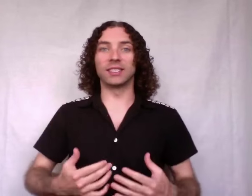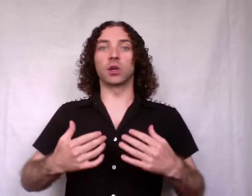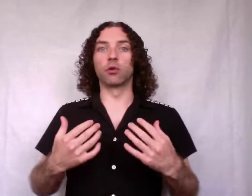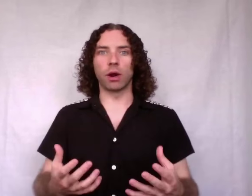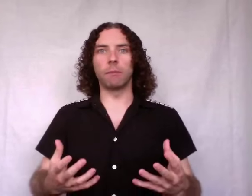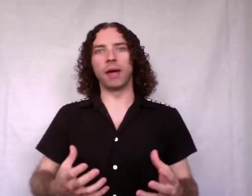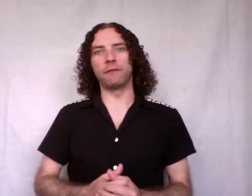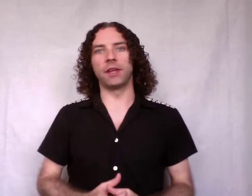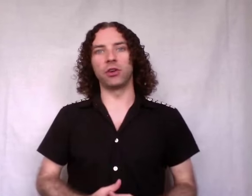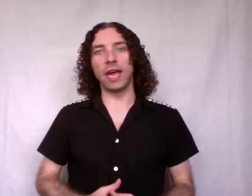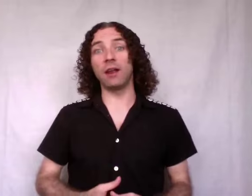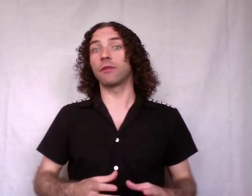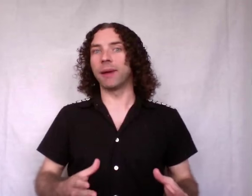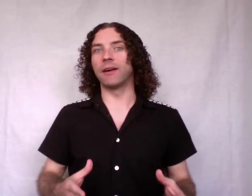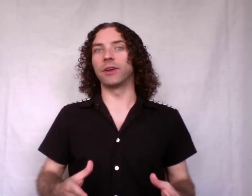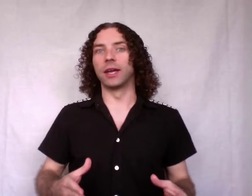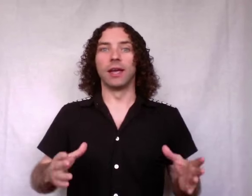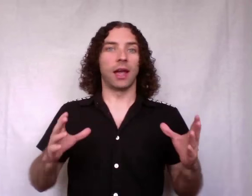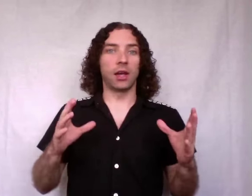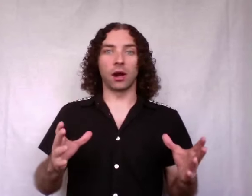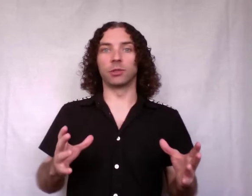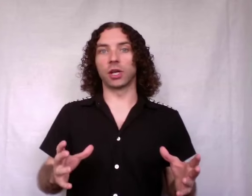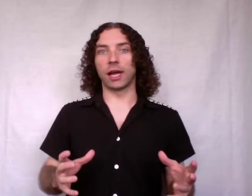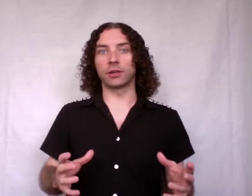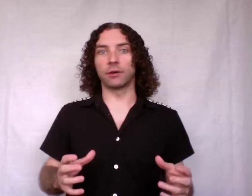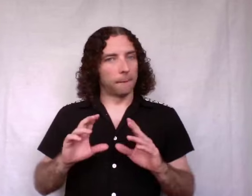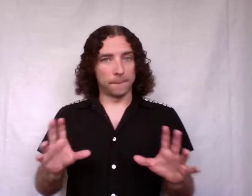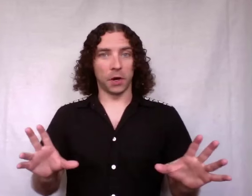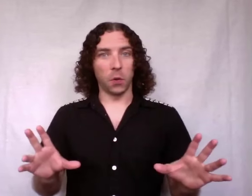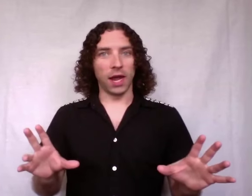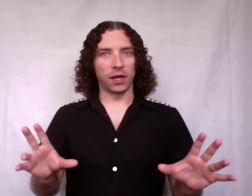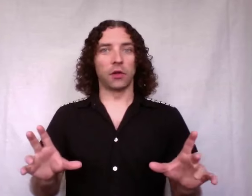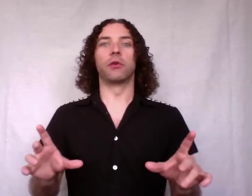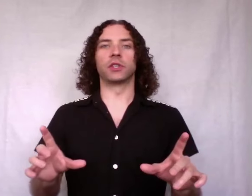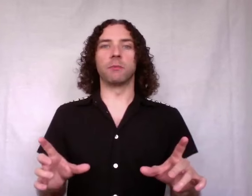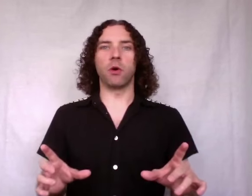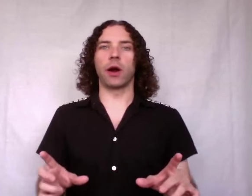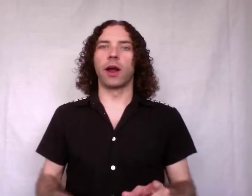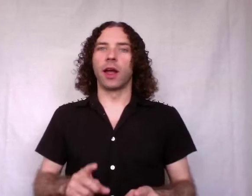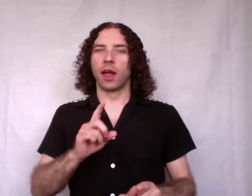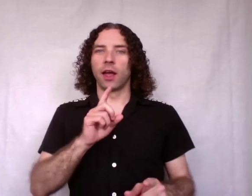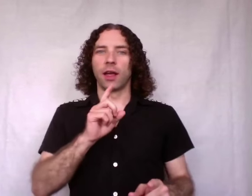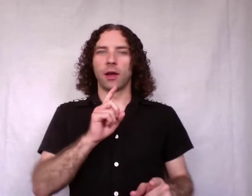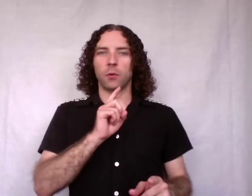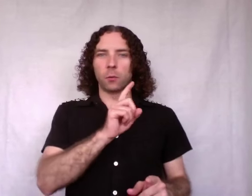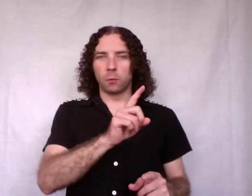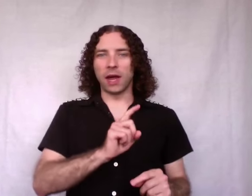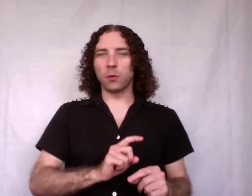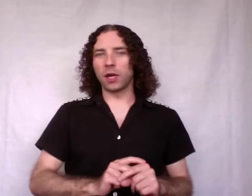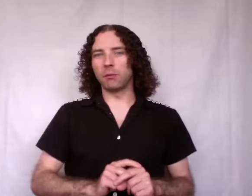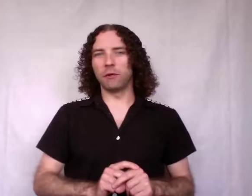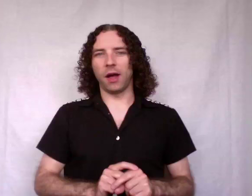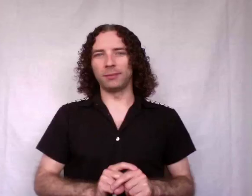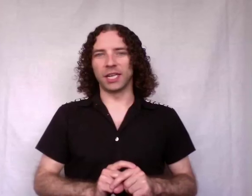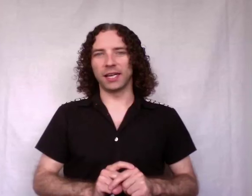is a great benefit you get from having a garbage collector. But wait, there's more. Now that we can move objects,